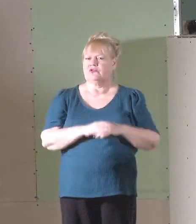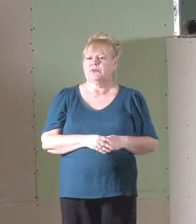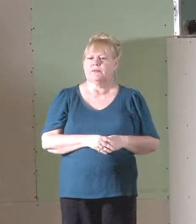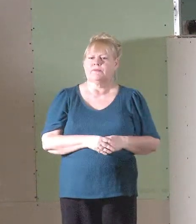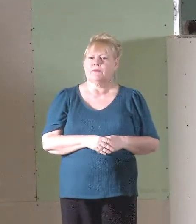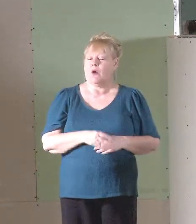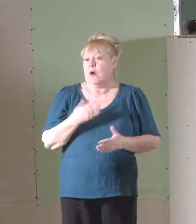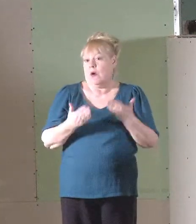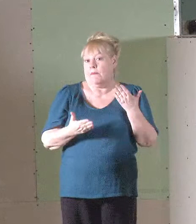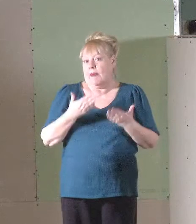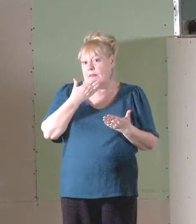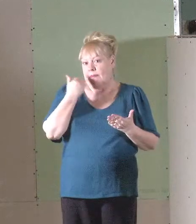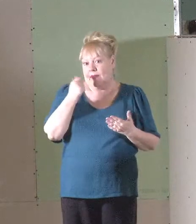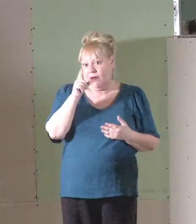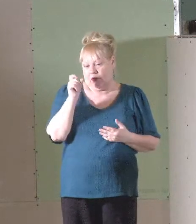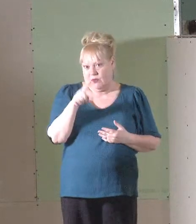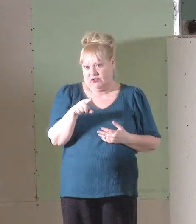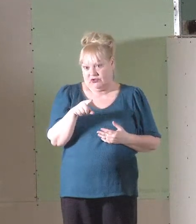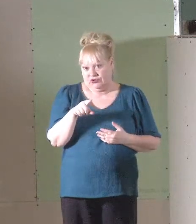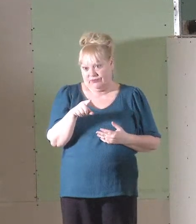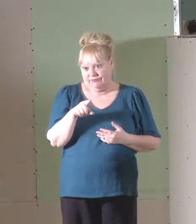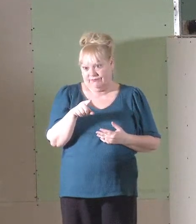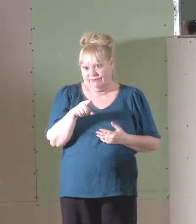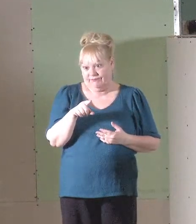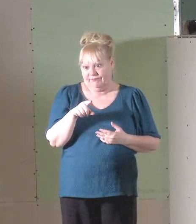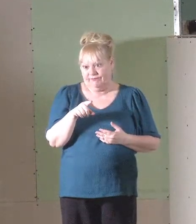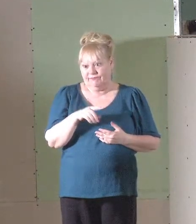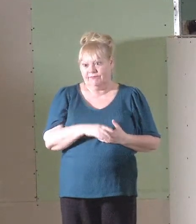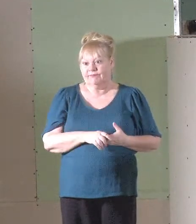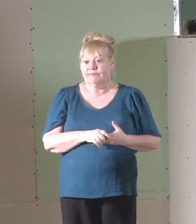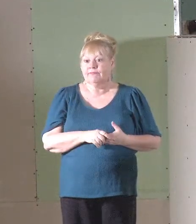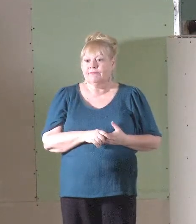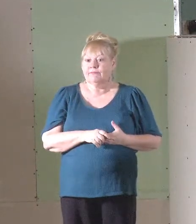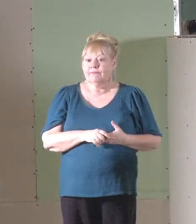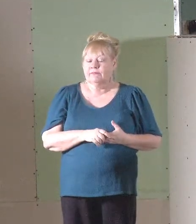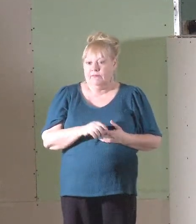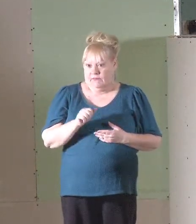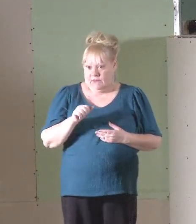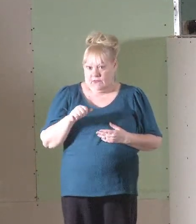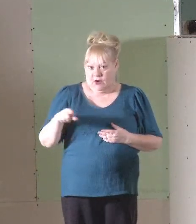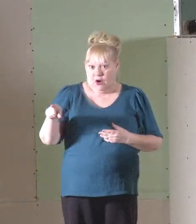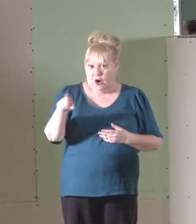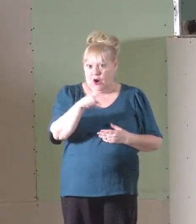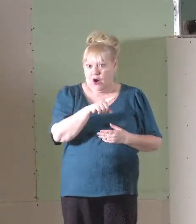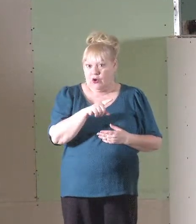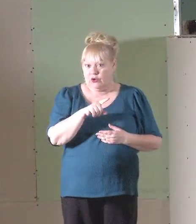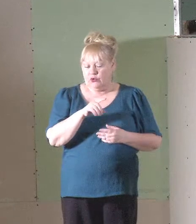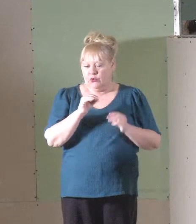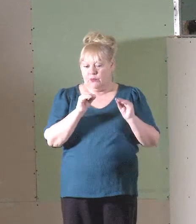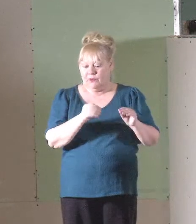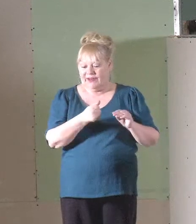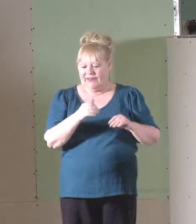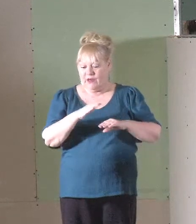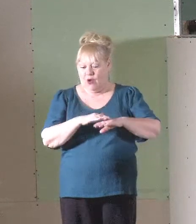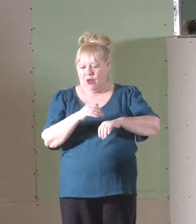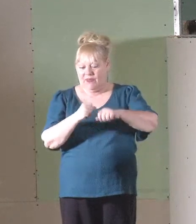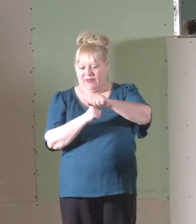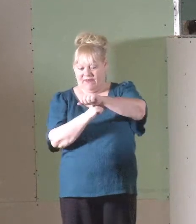Or maybe a better question is this, are you laying anything on the foundation